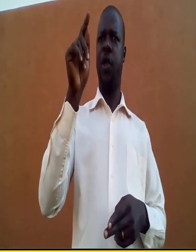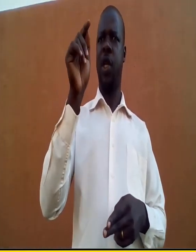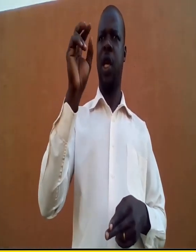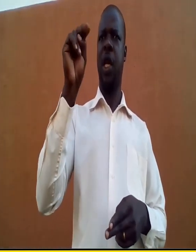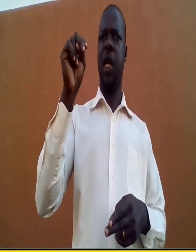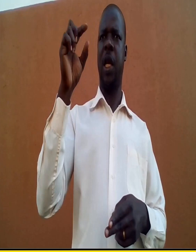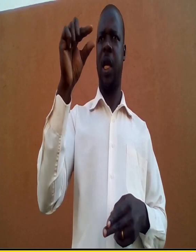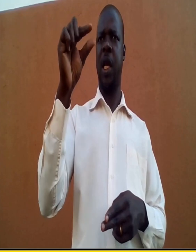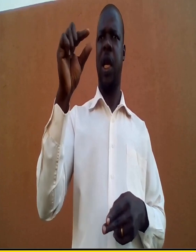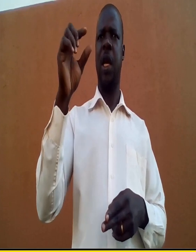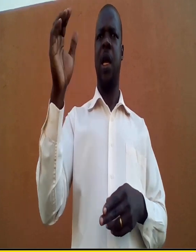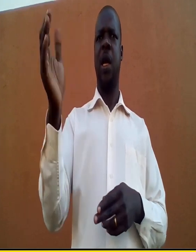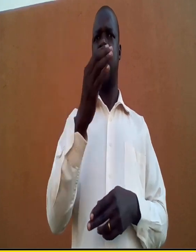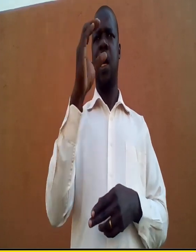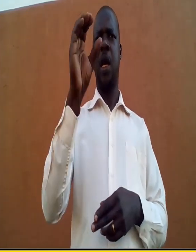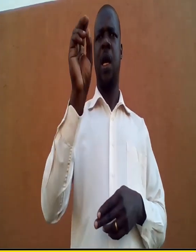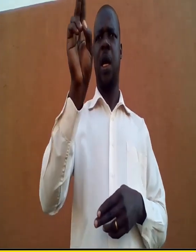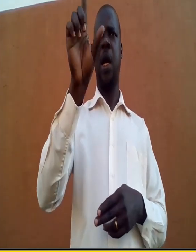cultivation.